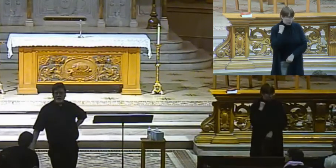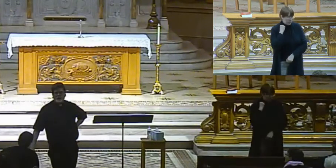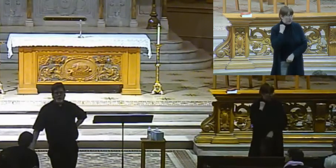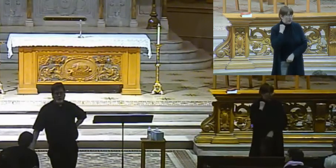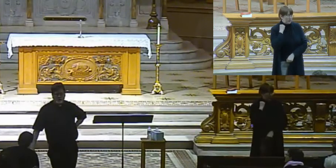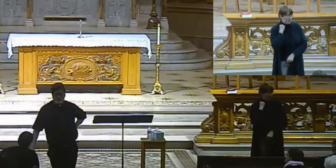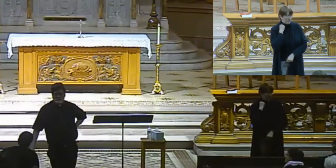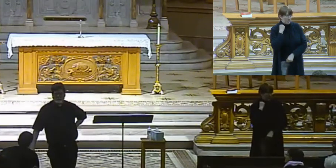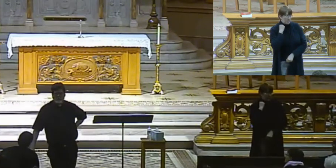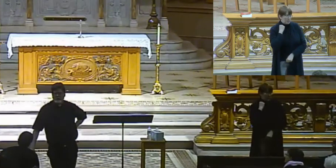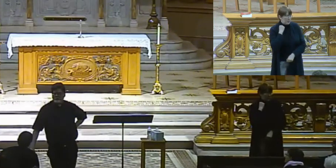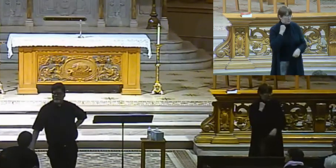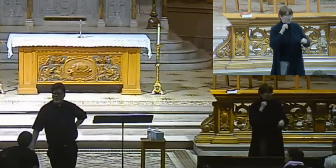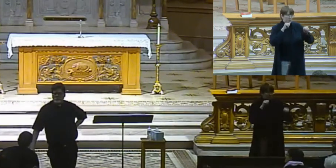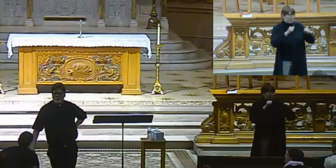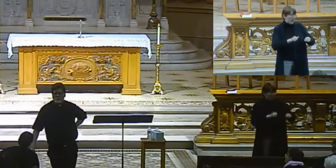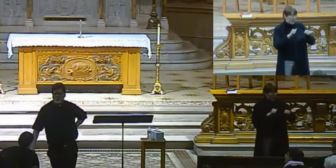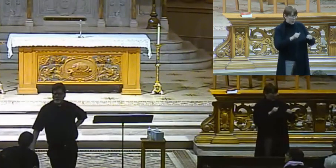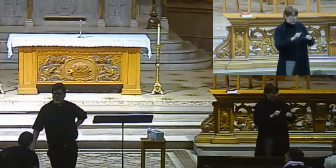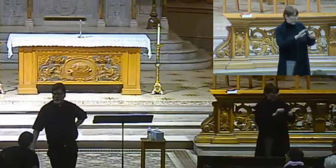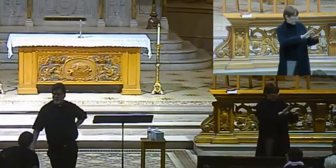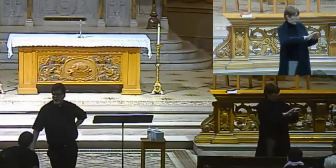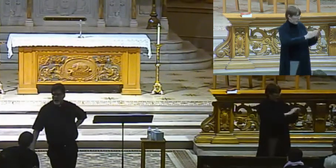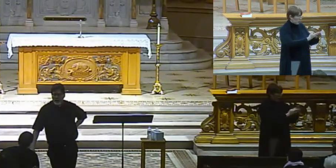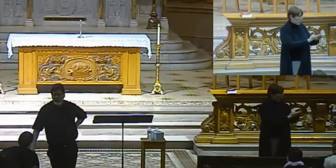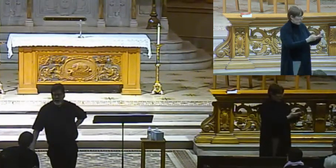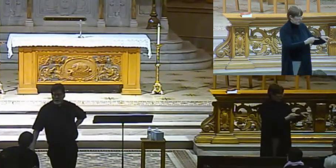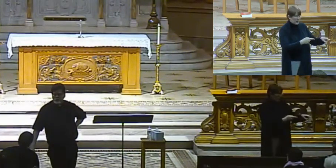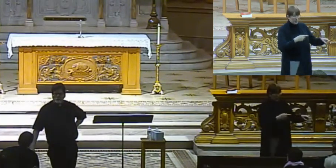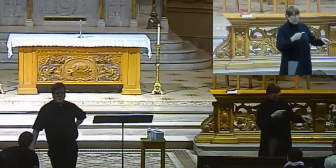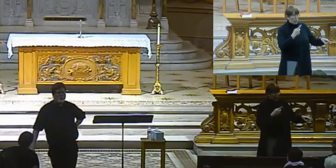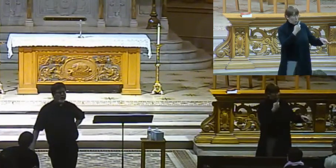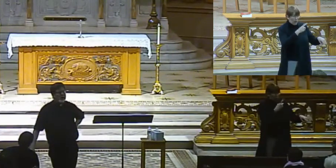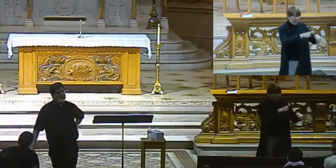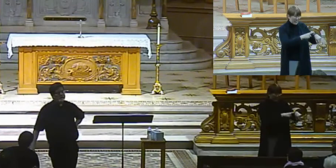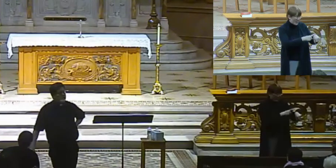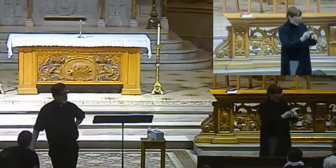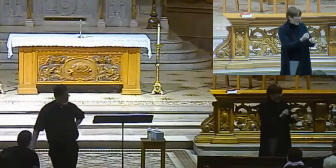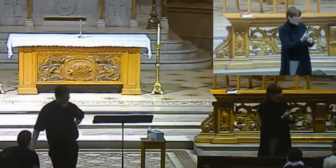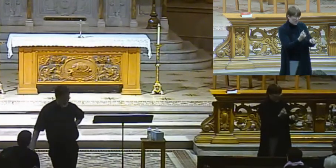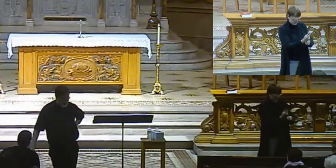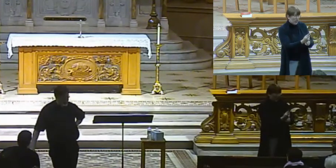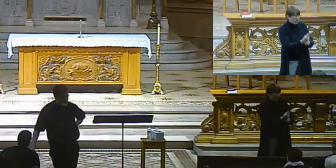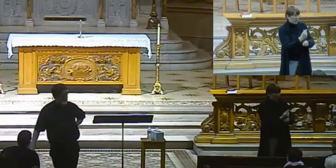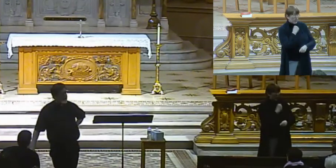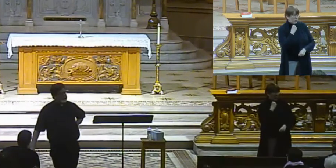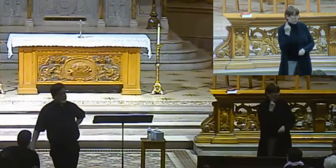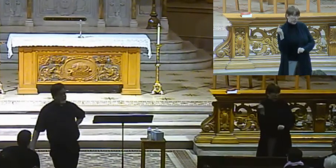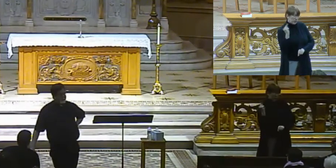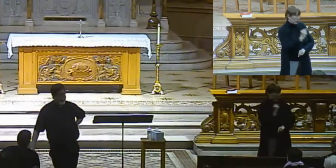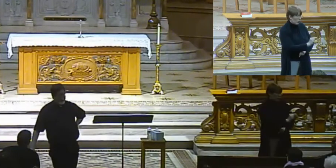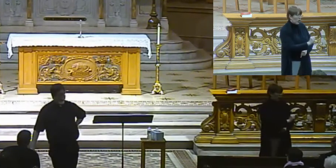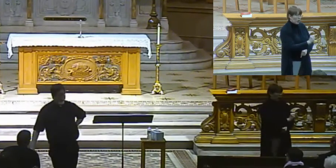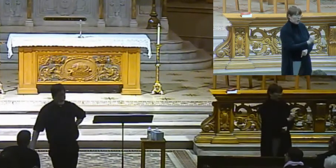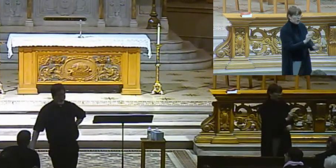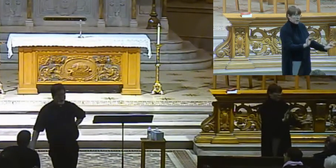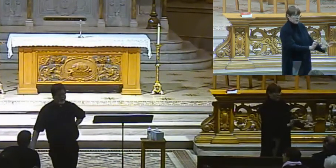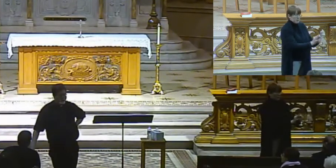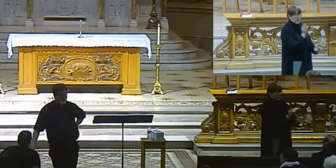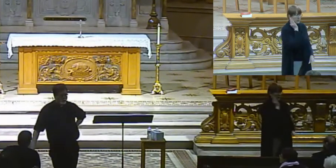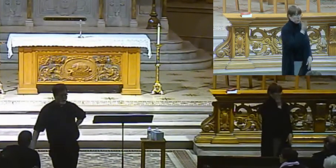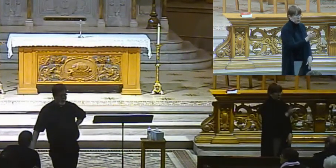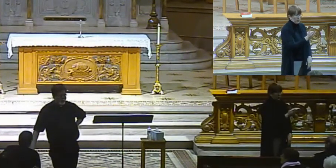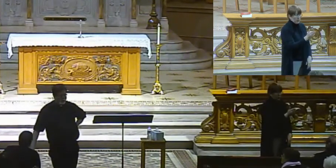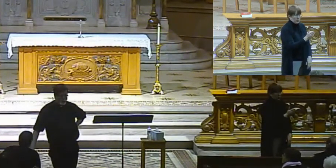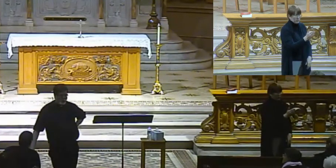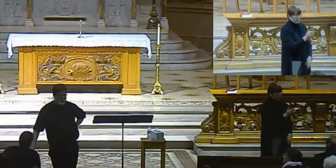once a year, they would have a priest who would be able to come in and to hear confessions and to say mass. And so, one of